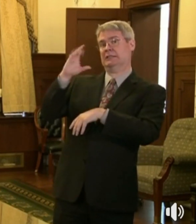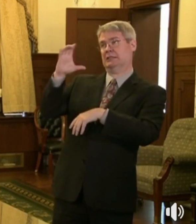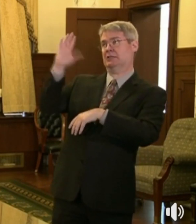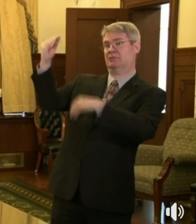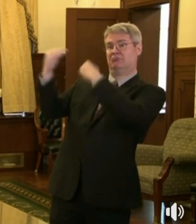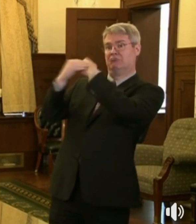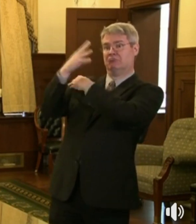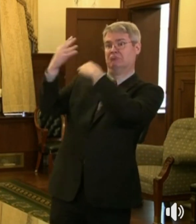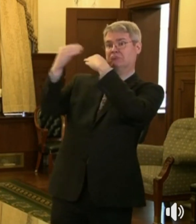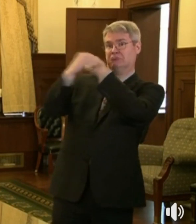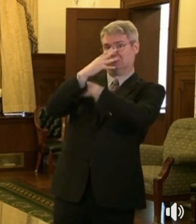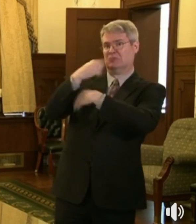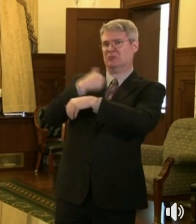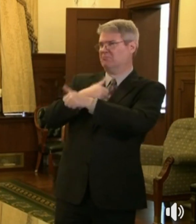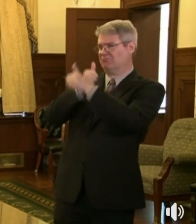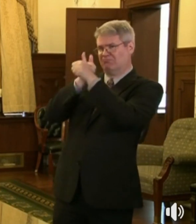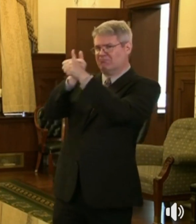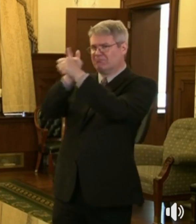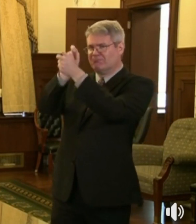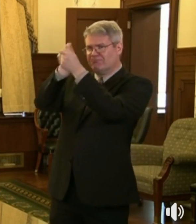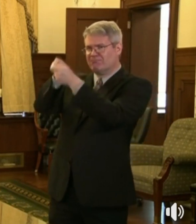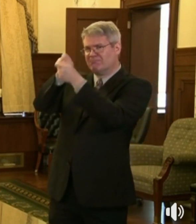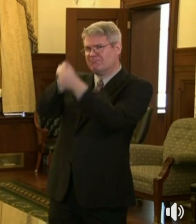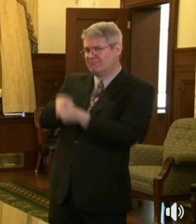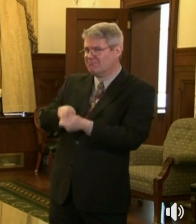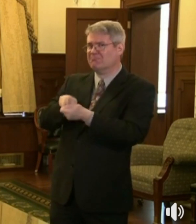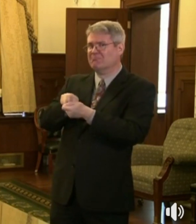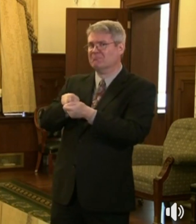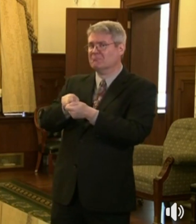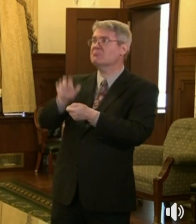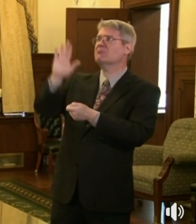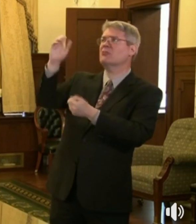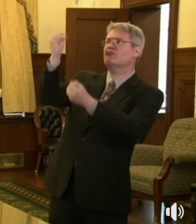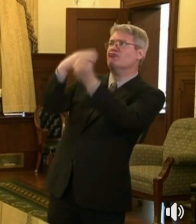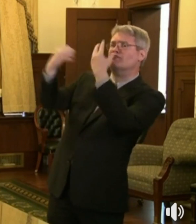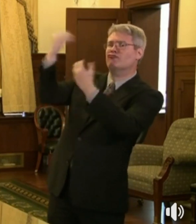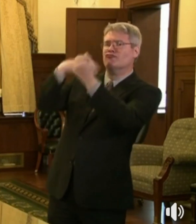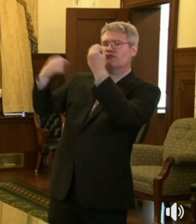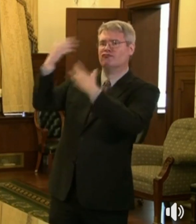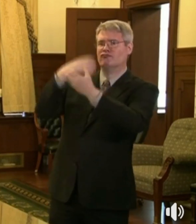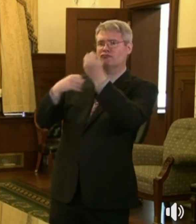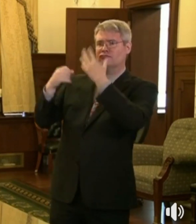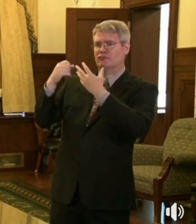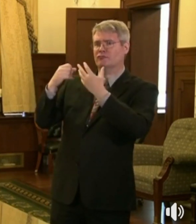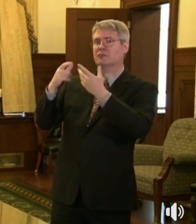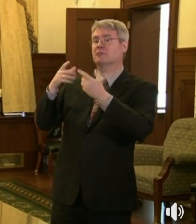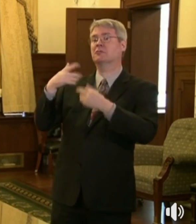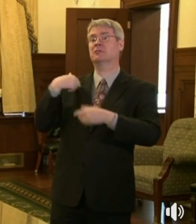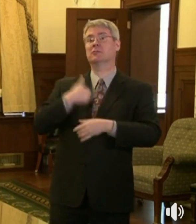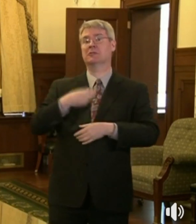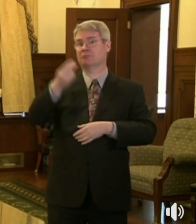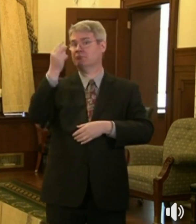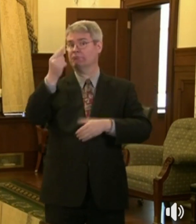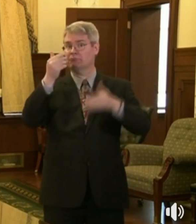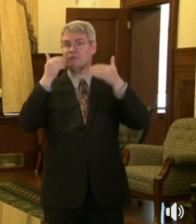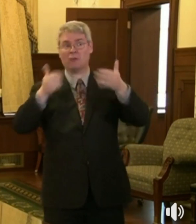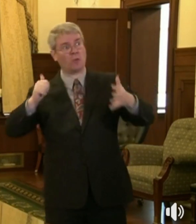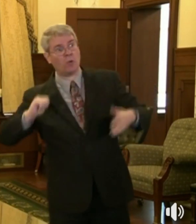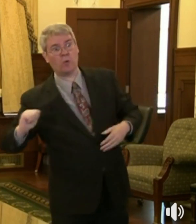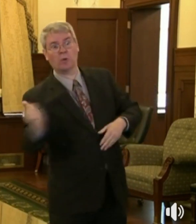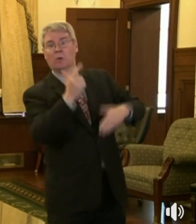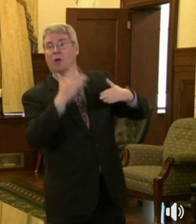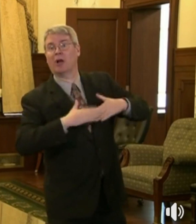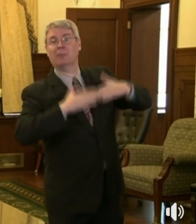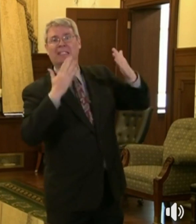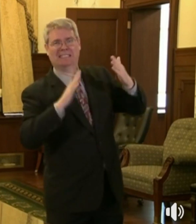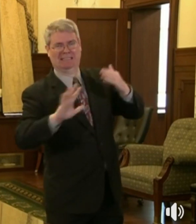While we know that we cannot reopen everything all at once and undo all the progress to prevent coronavirus deaths,